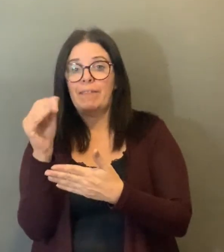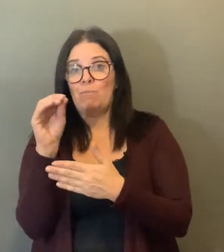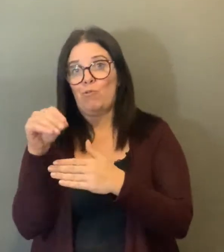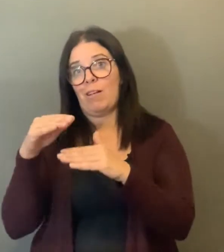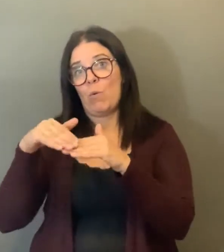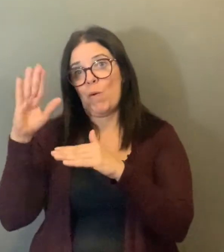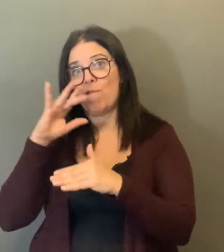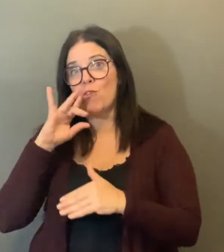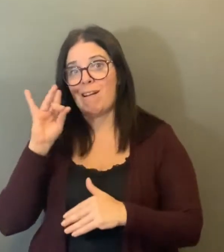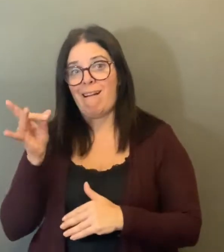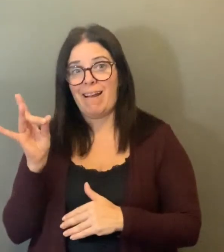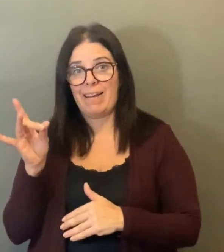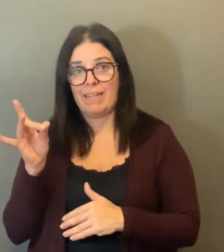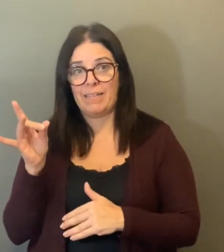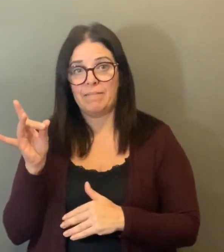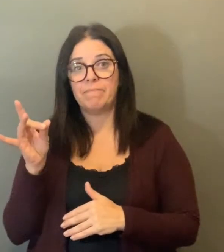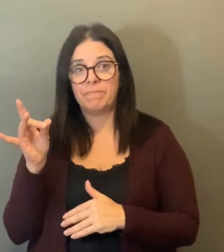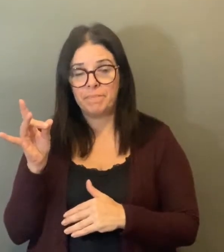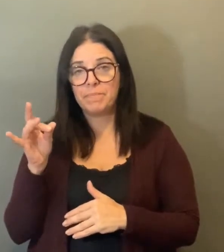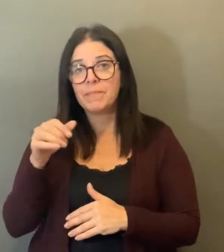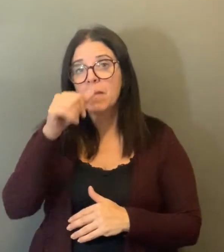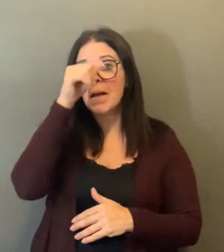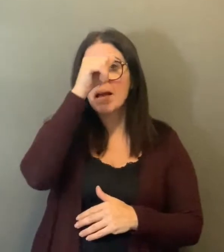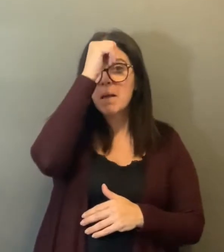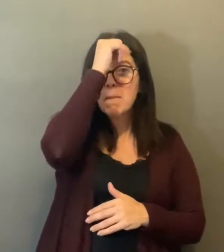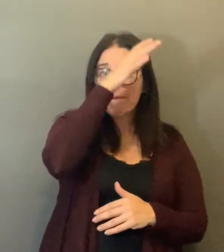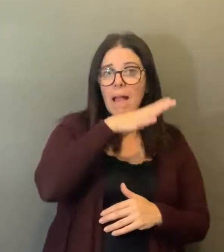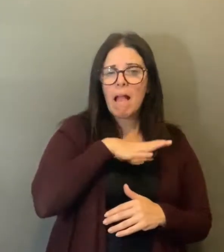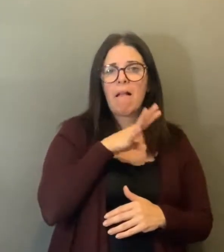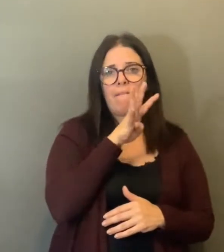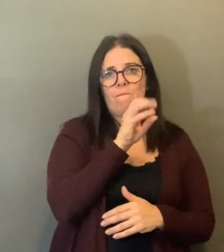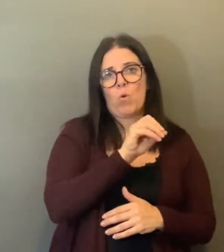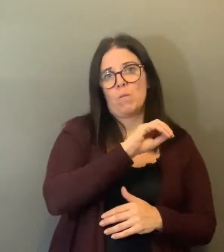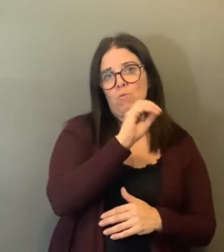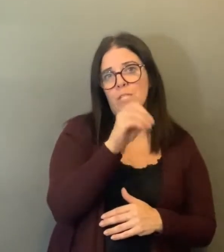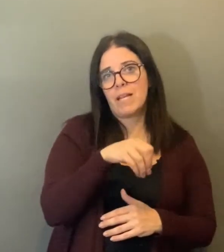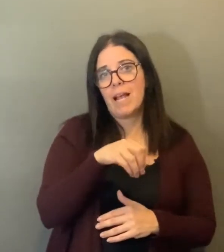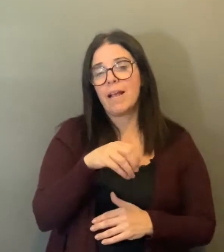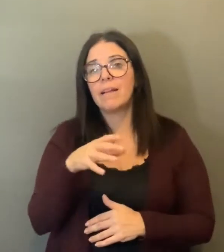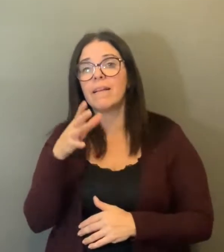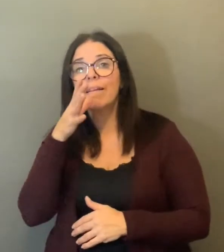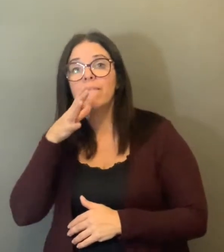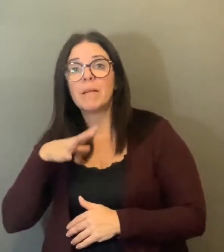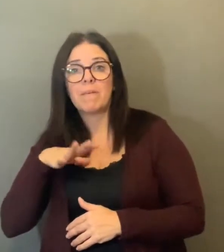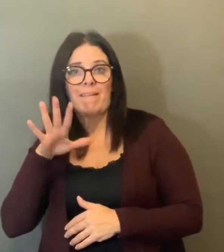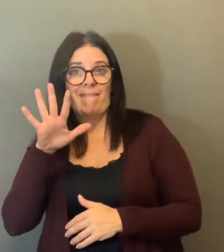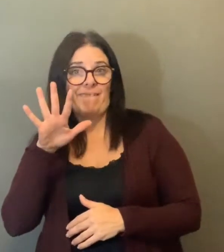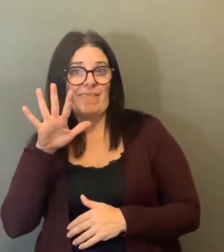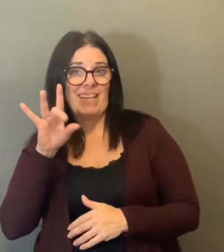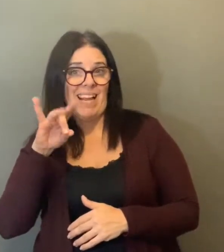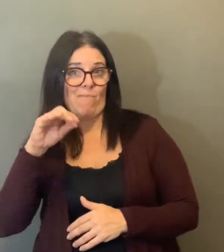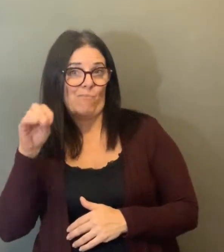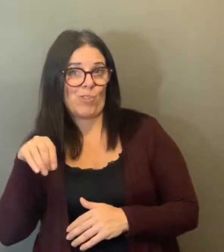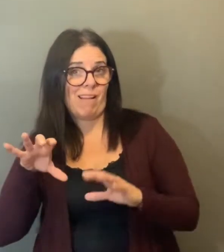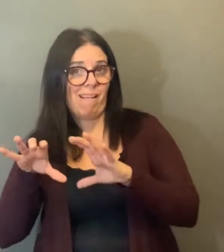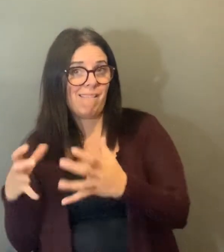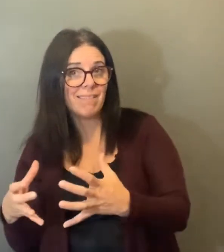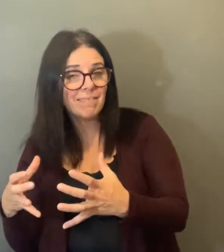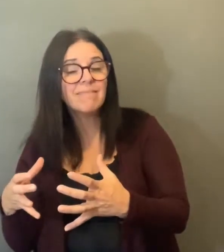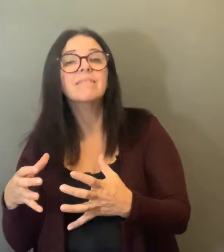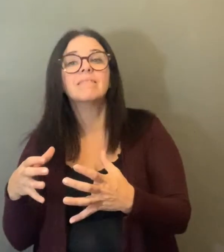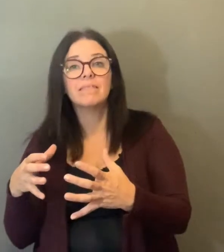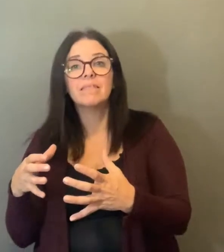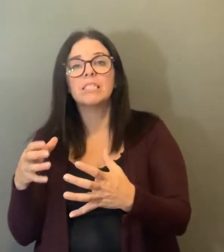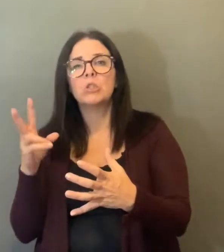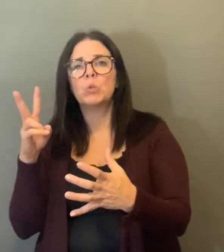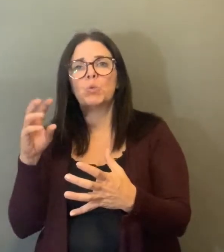Unfortunately we are sad to report additional deaths due to COVID-19. Our community has lost a total of thirteen